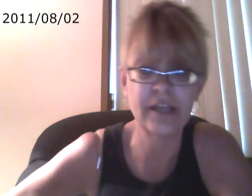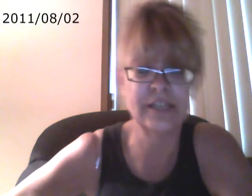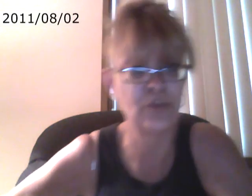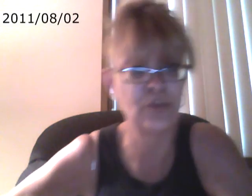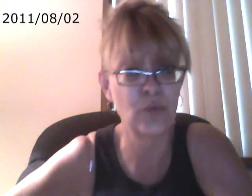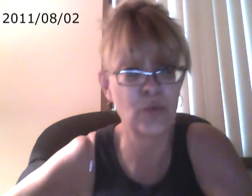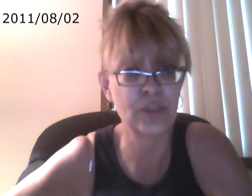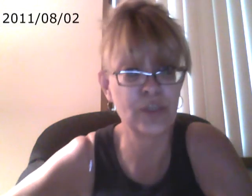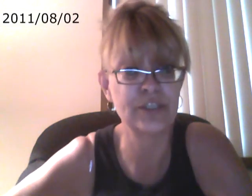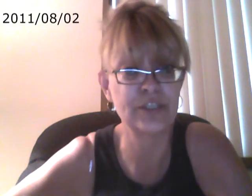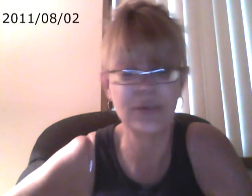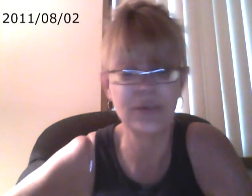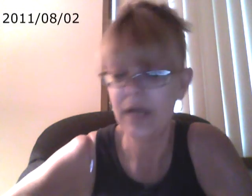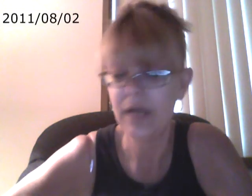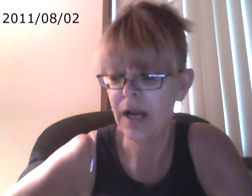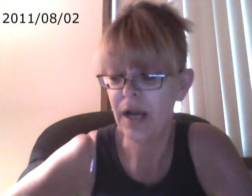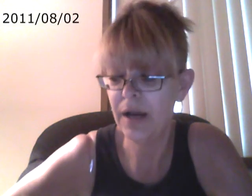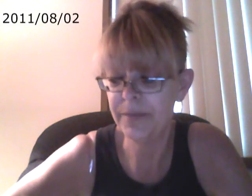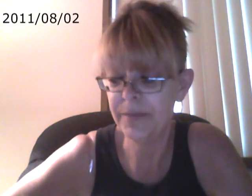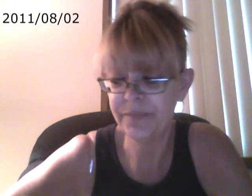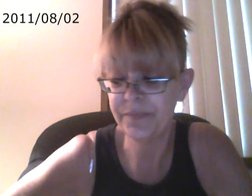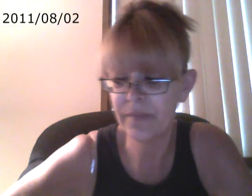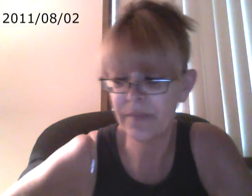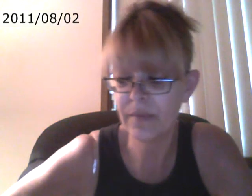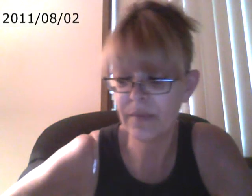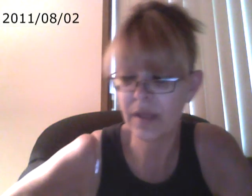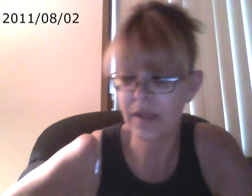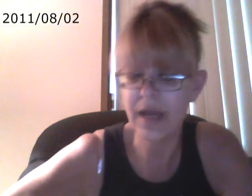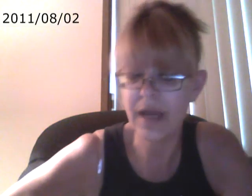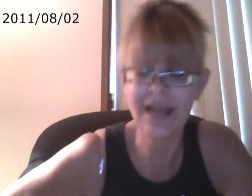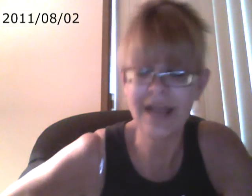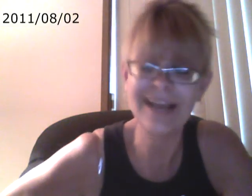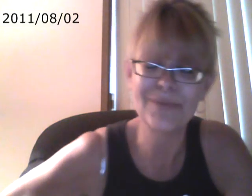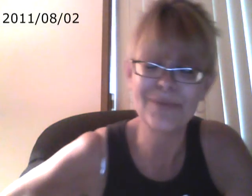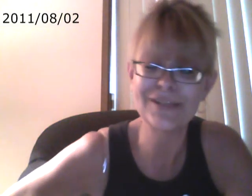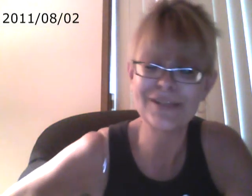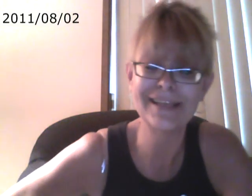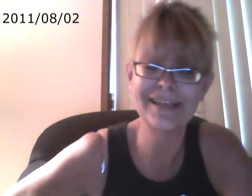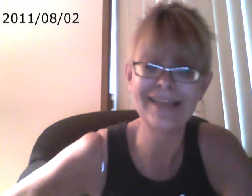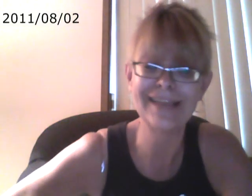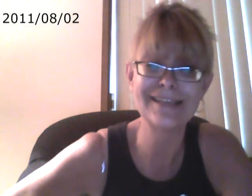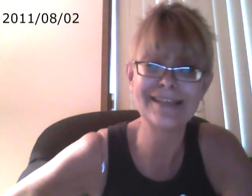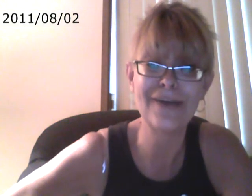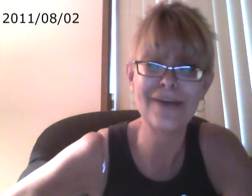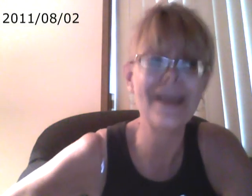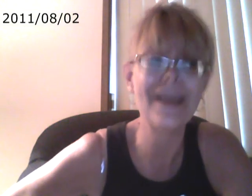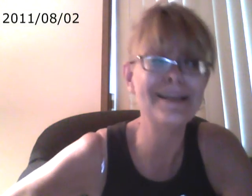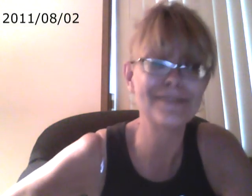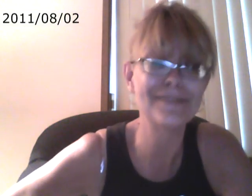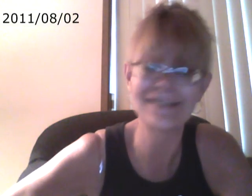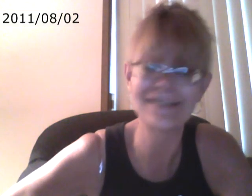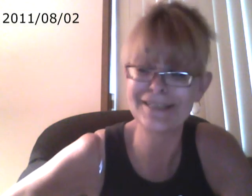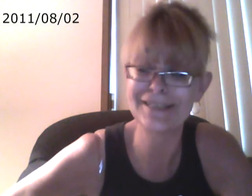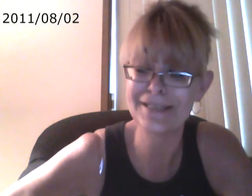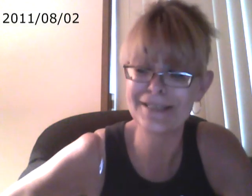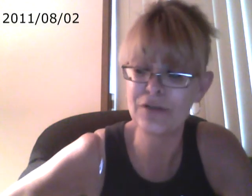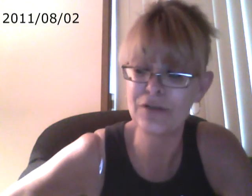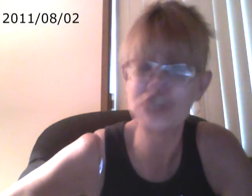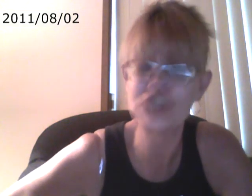Is there more work to do? Um, I personally can't see how any of this shift